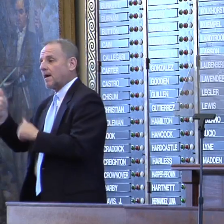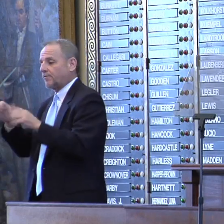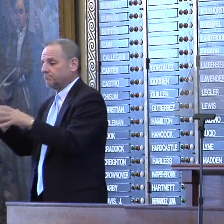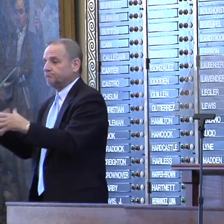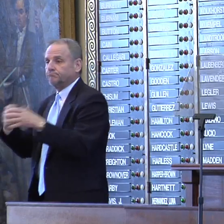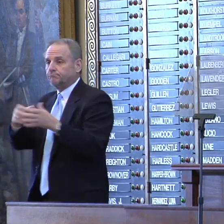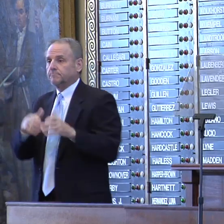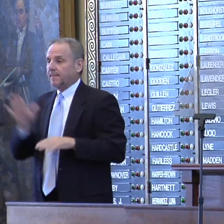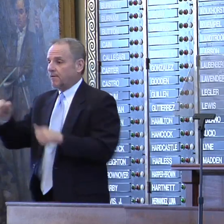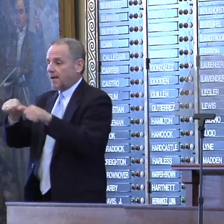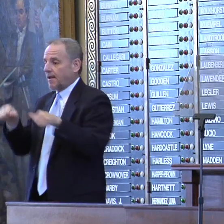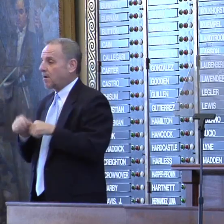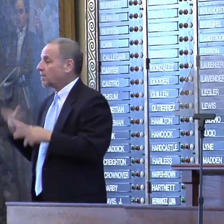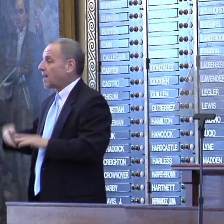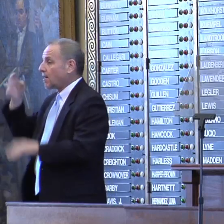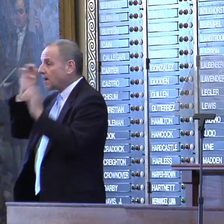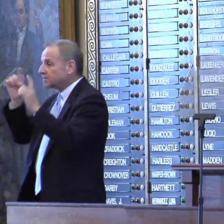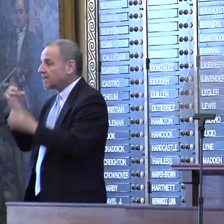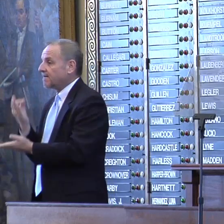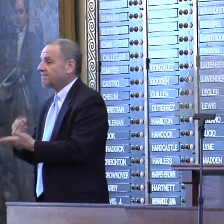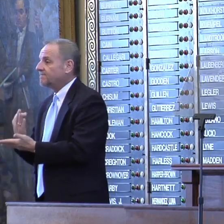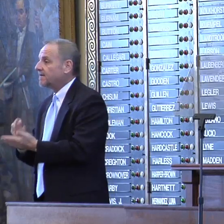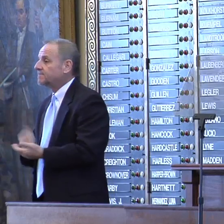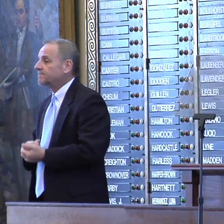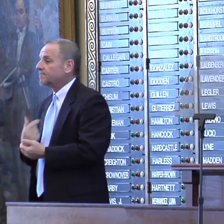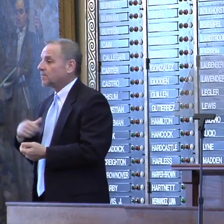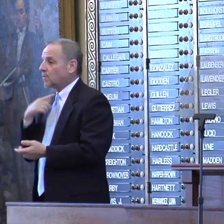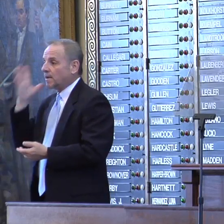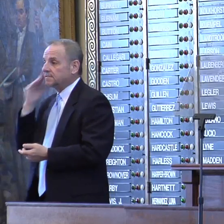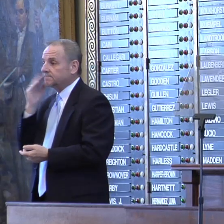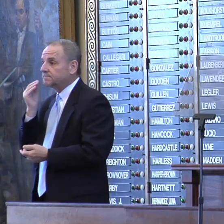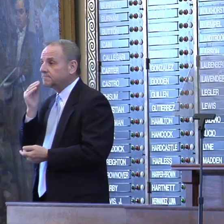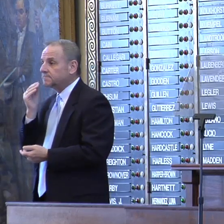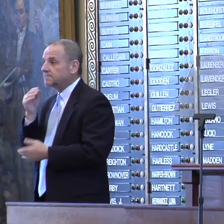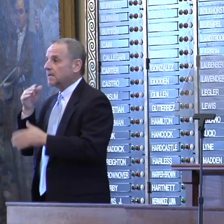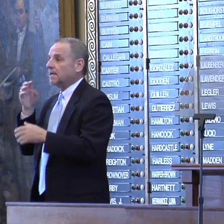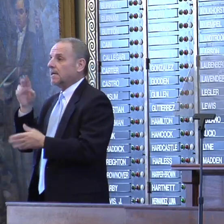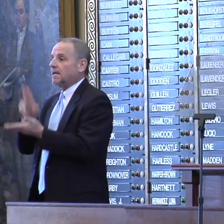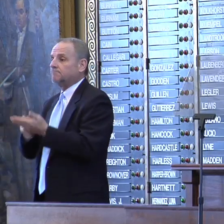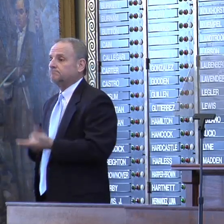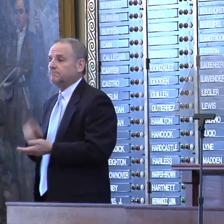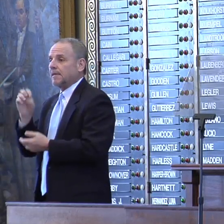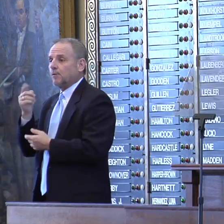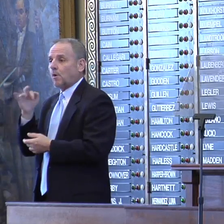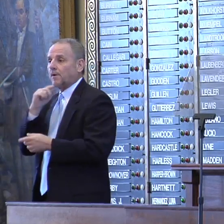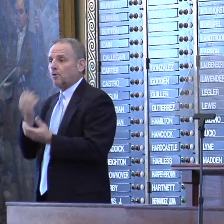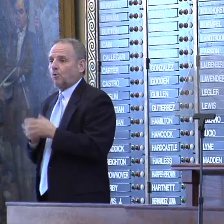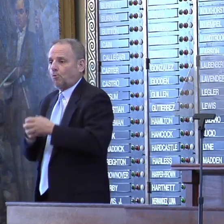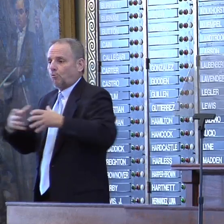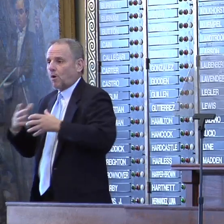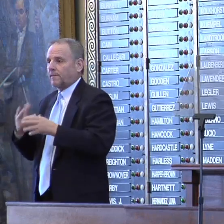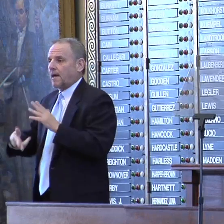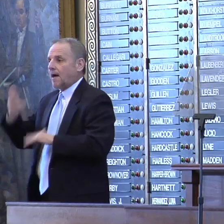area. On the higher education front, we've experienced enrollment growth over the last two years higher